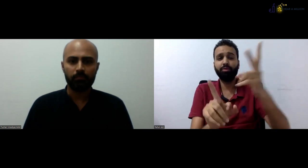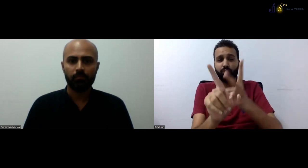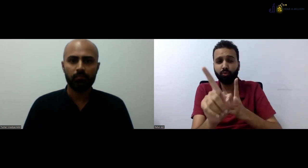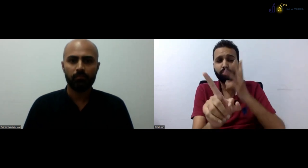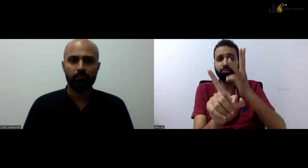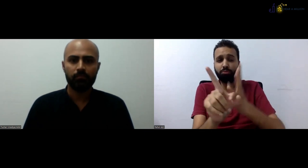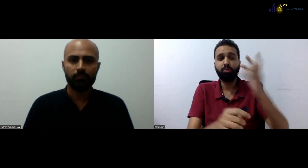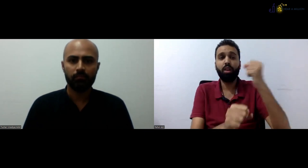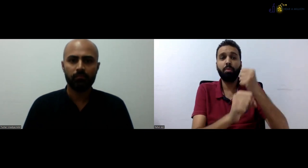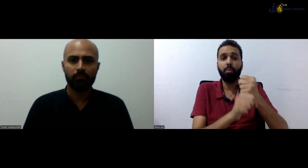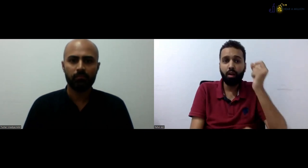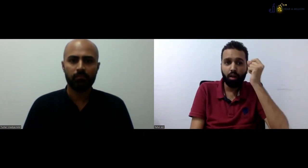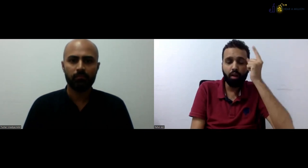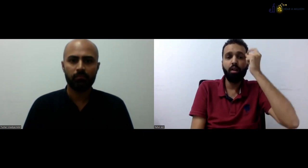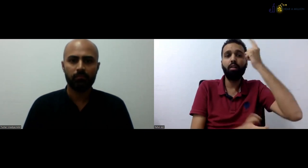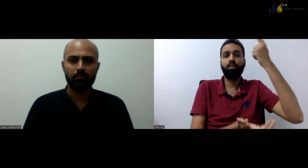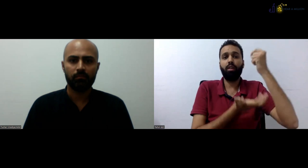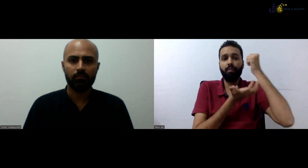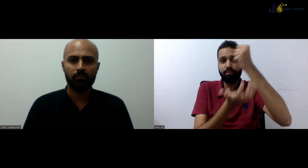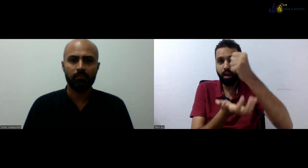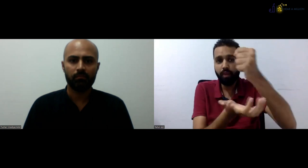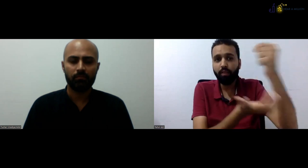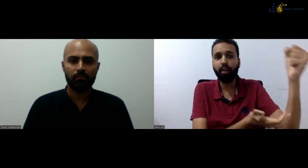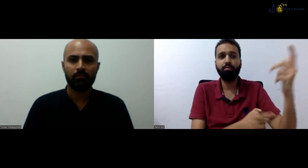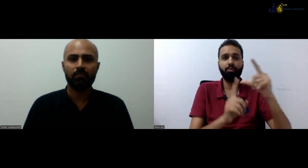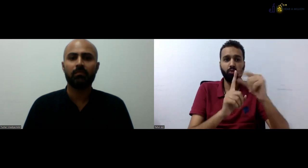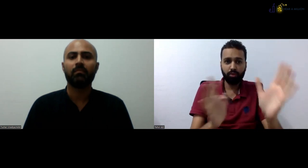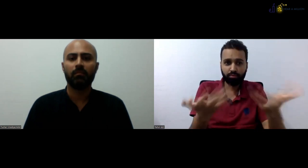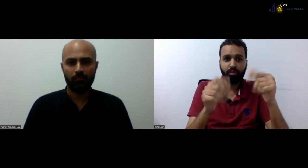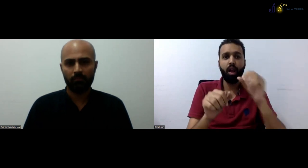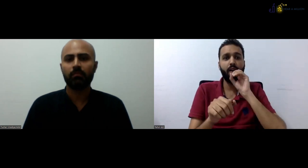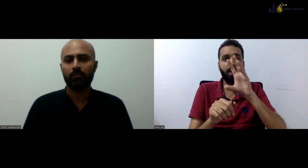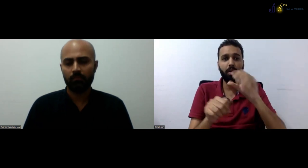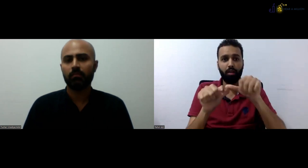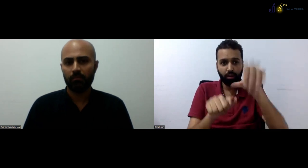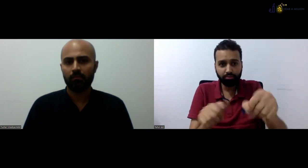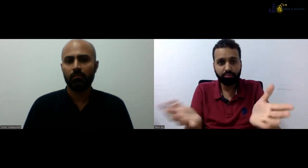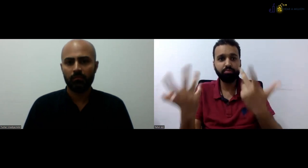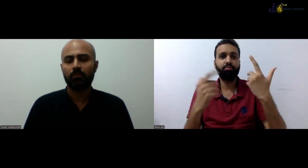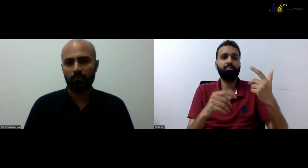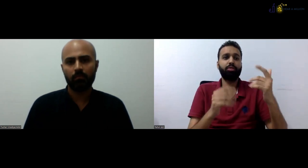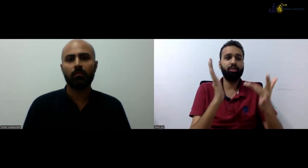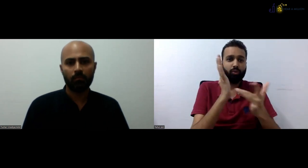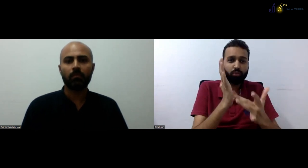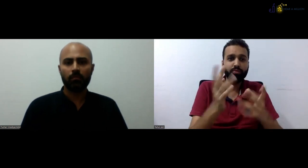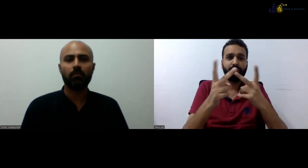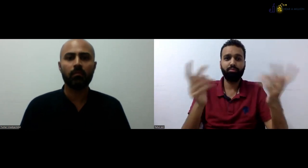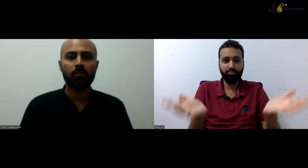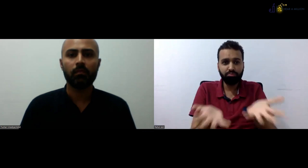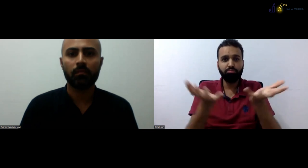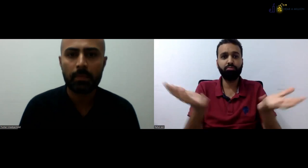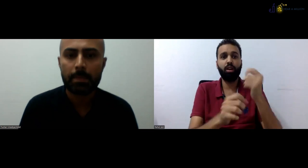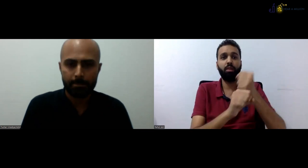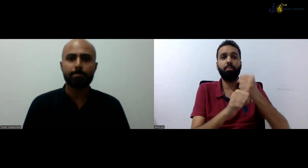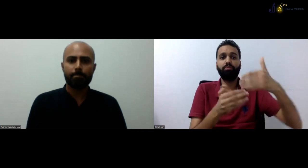that implementation takes time in the government system. But, you know, with more and more implementation, more funding,